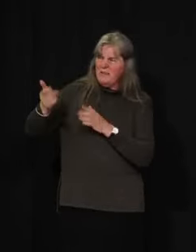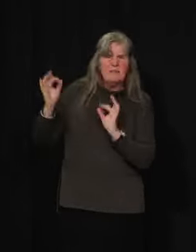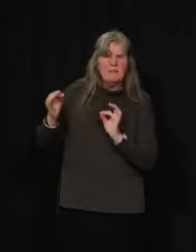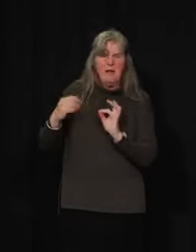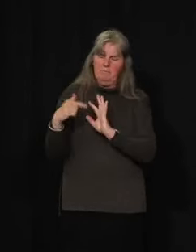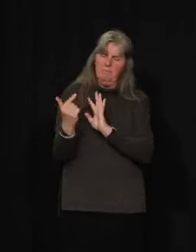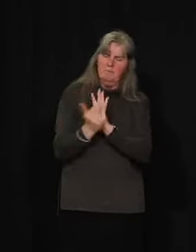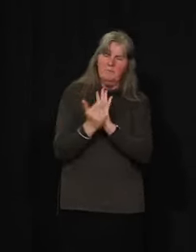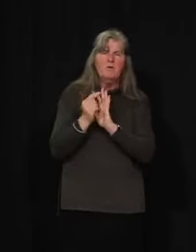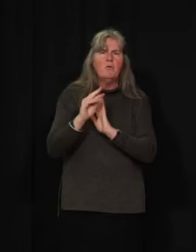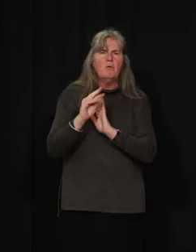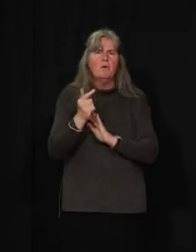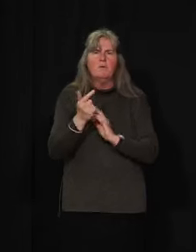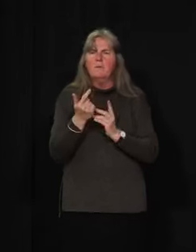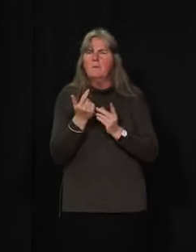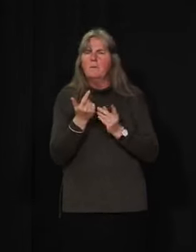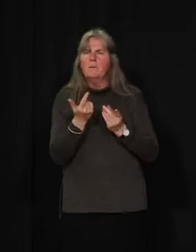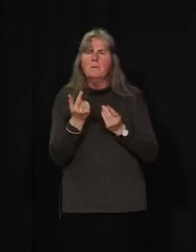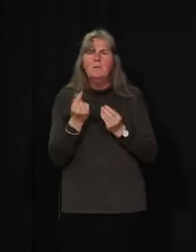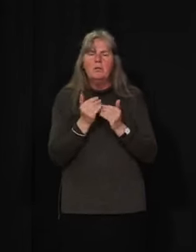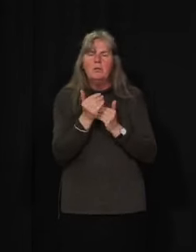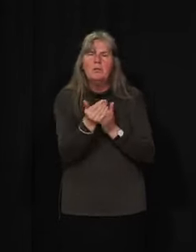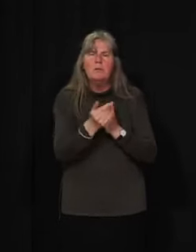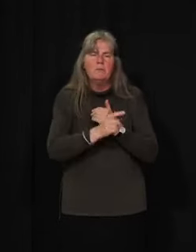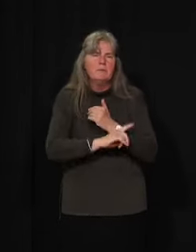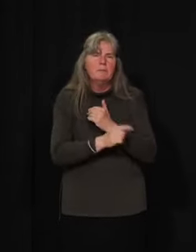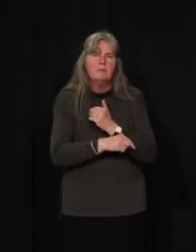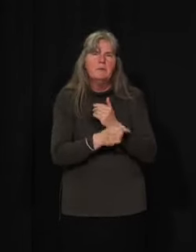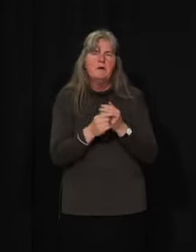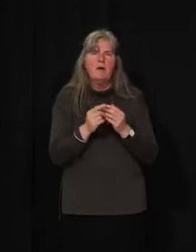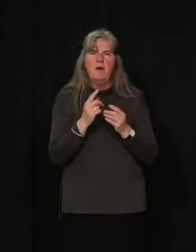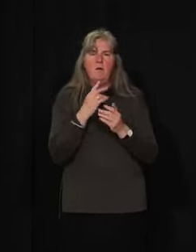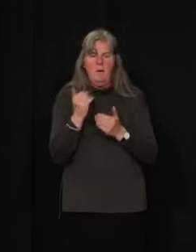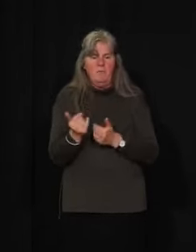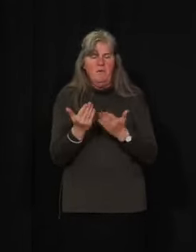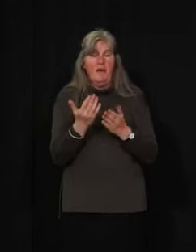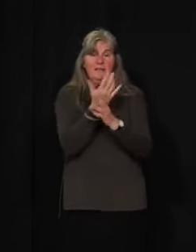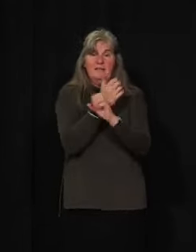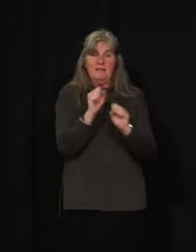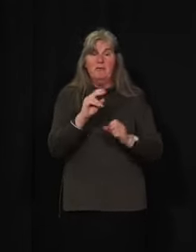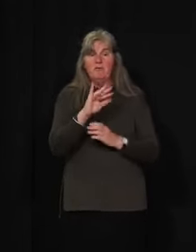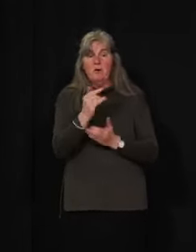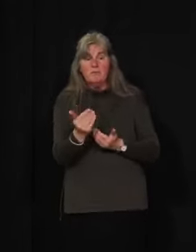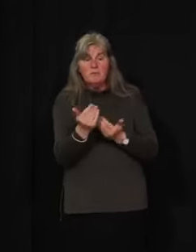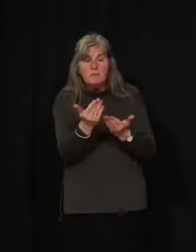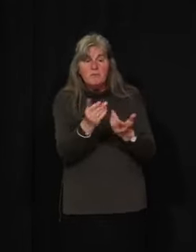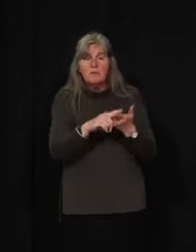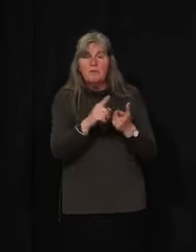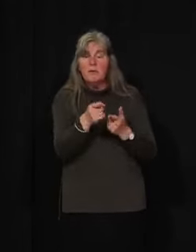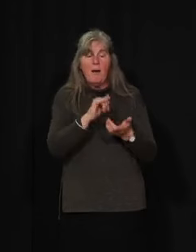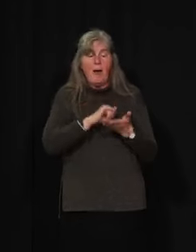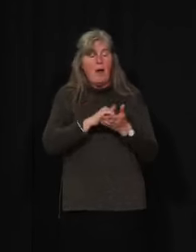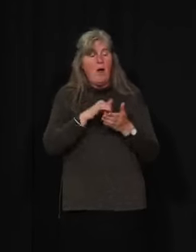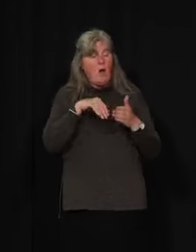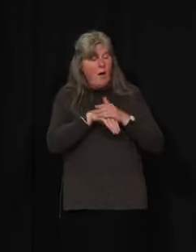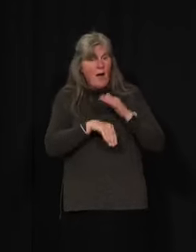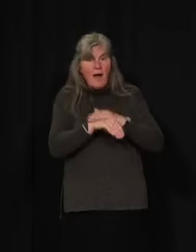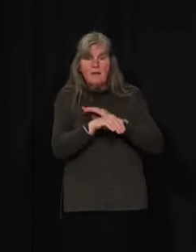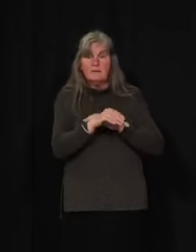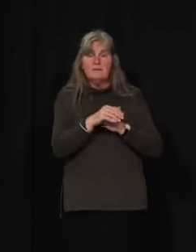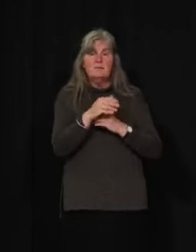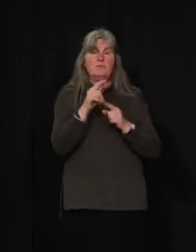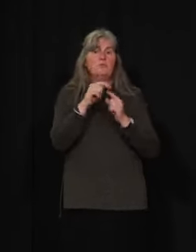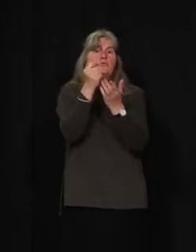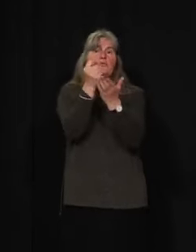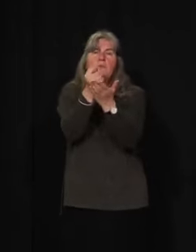are we looking at a safer drug supply in general? How are we ensuring access to treatment